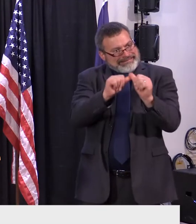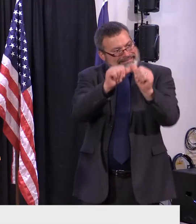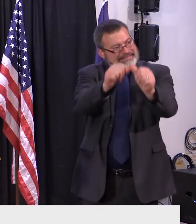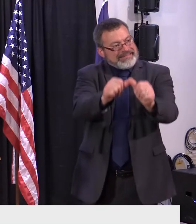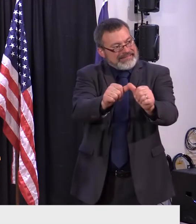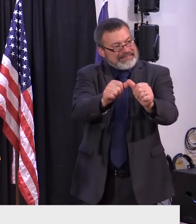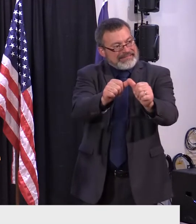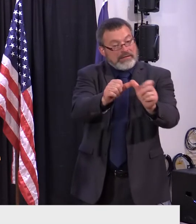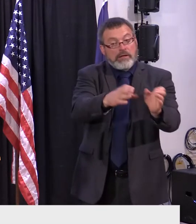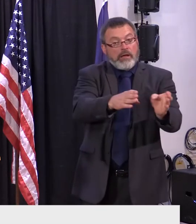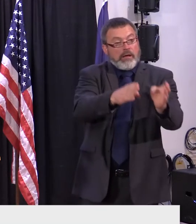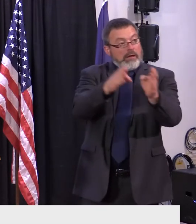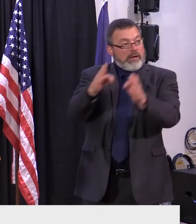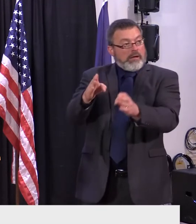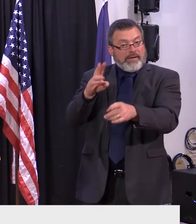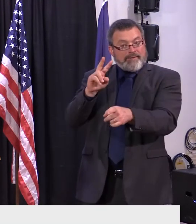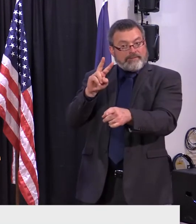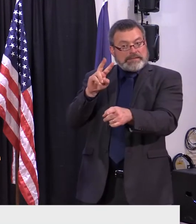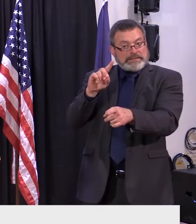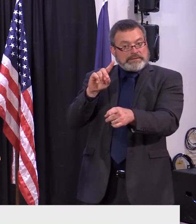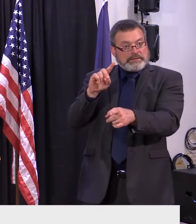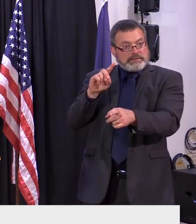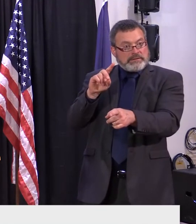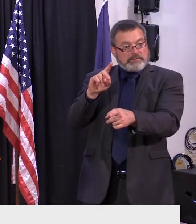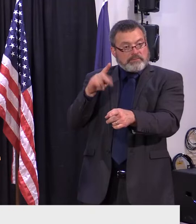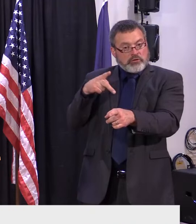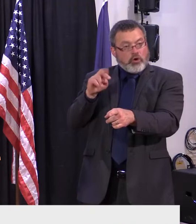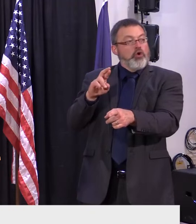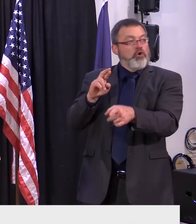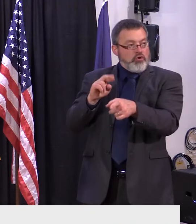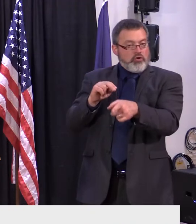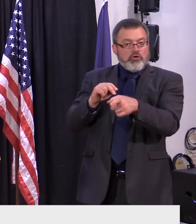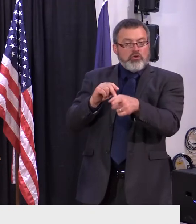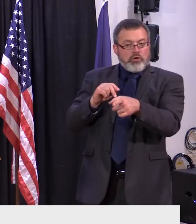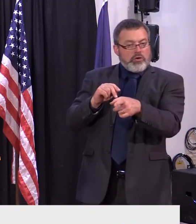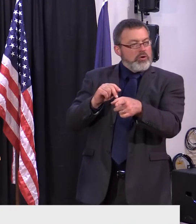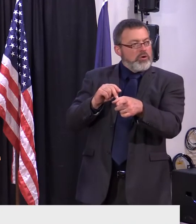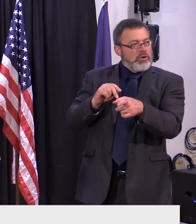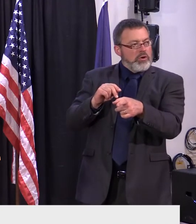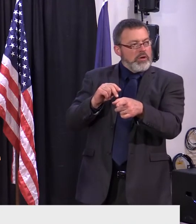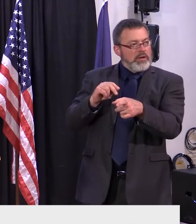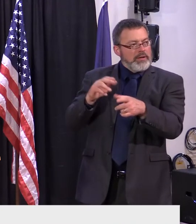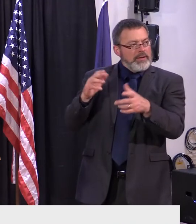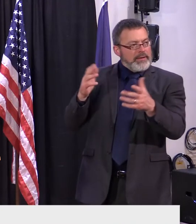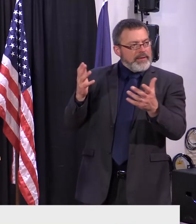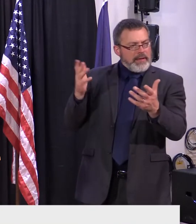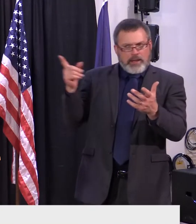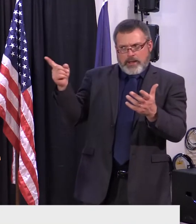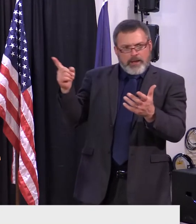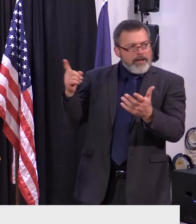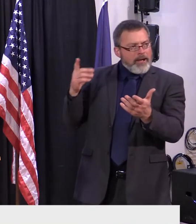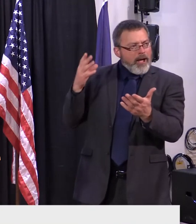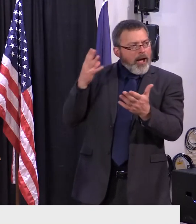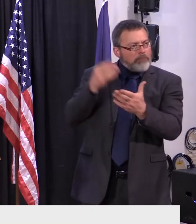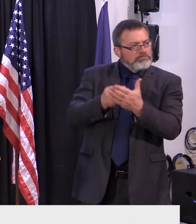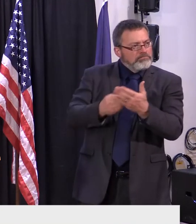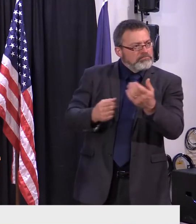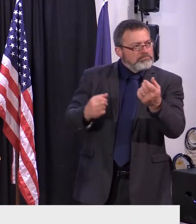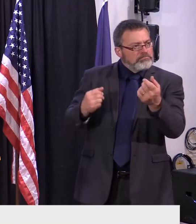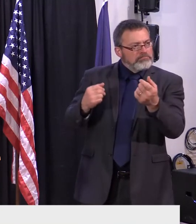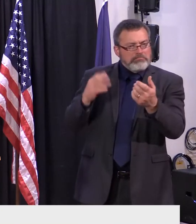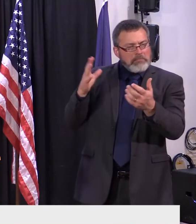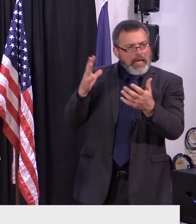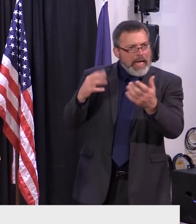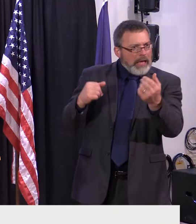you, you, those, Joe, Benny, and you, those, Christina, all, right? Do you have, do will you be endorsing any other